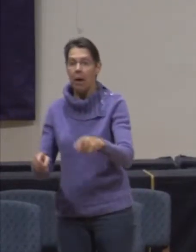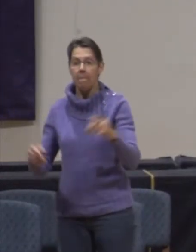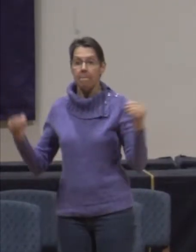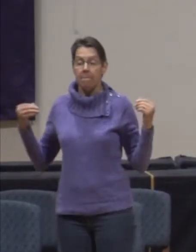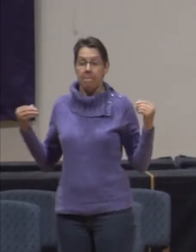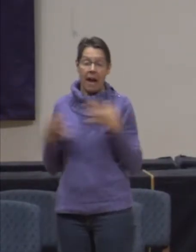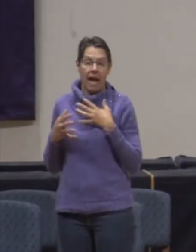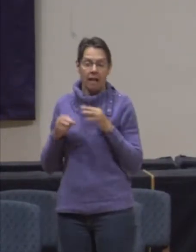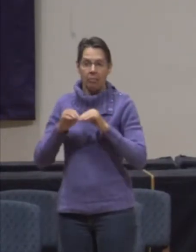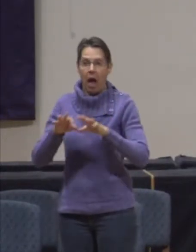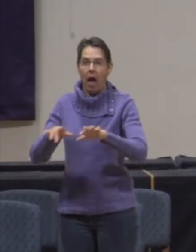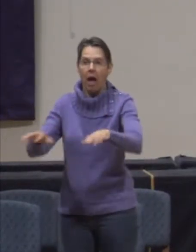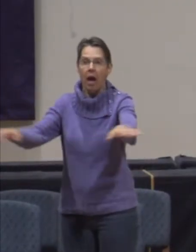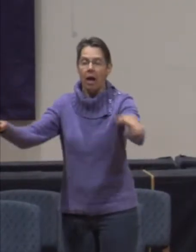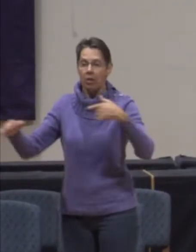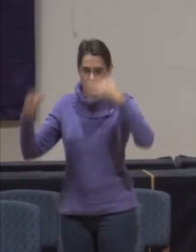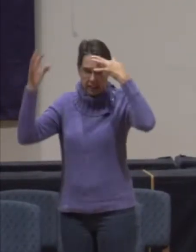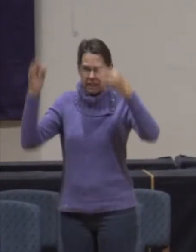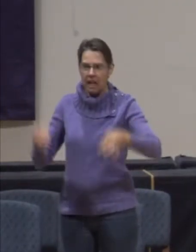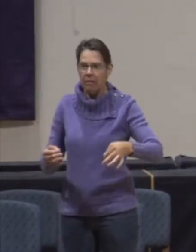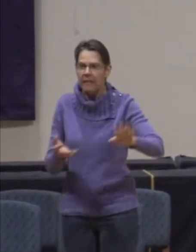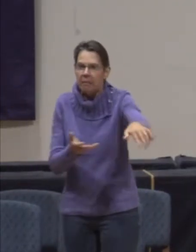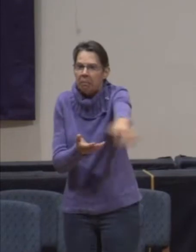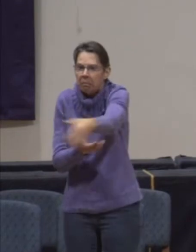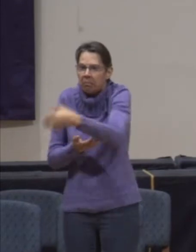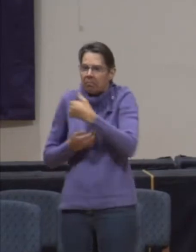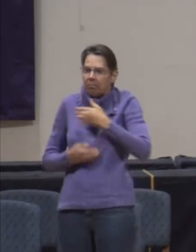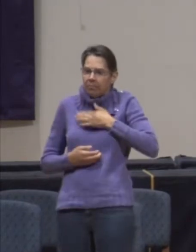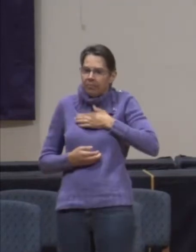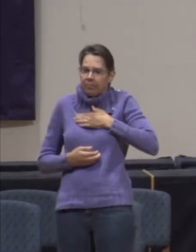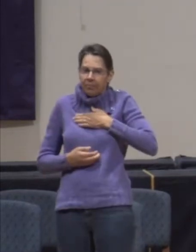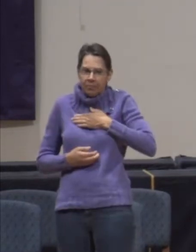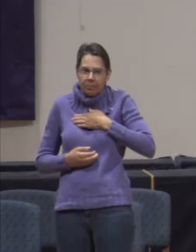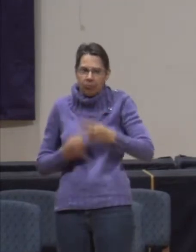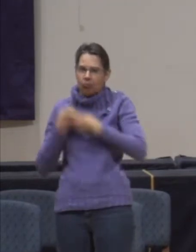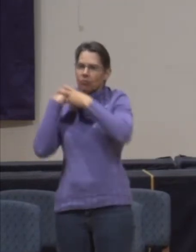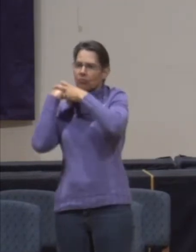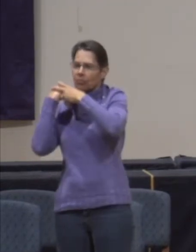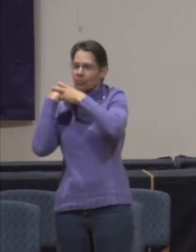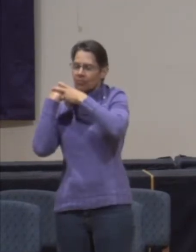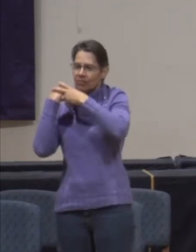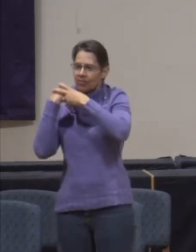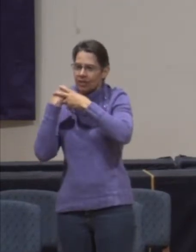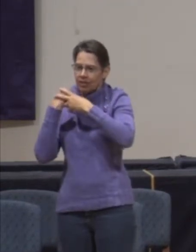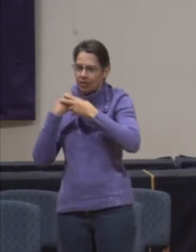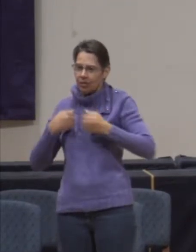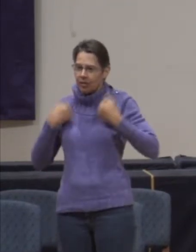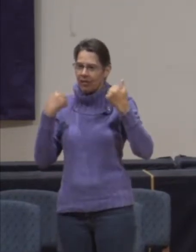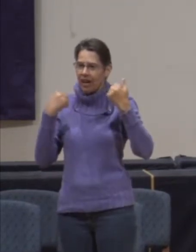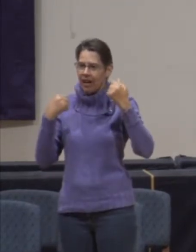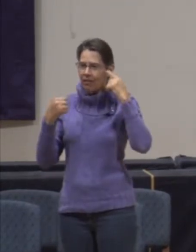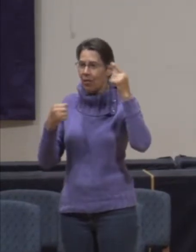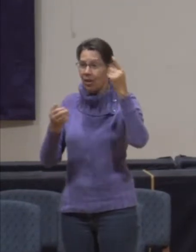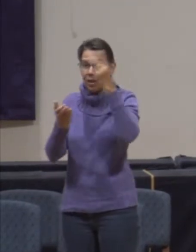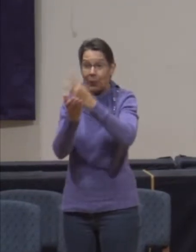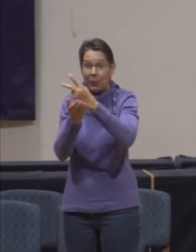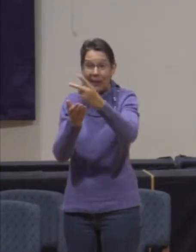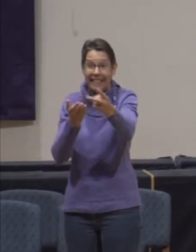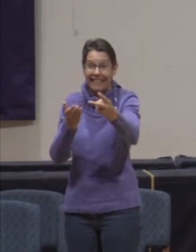we decide that we need everything we can possibly find to be able to survive for two weeks.